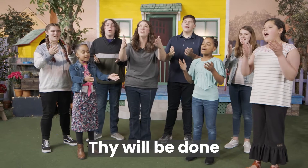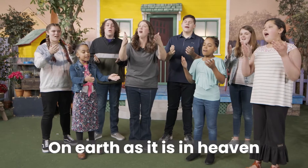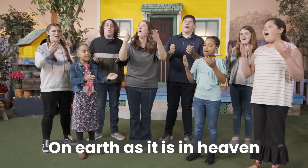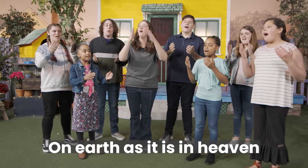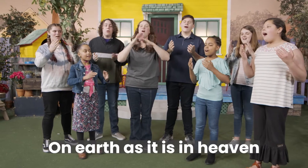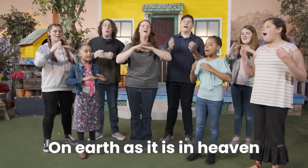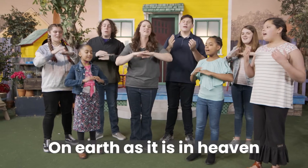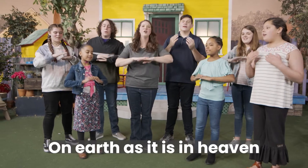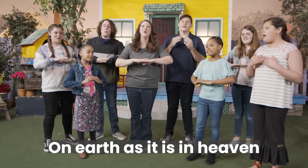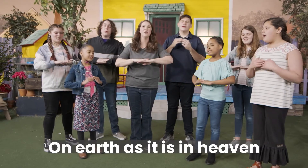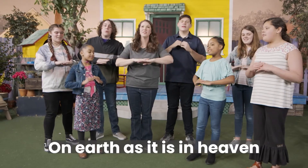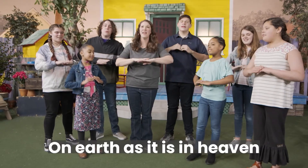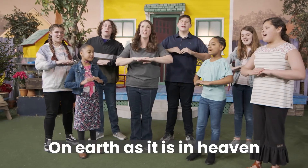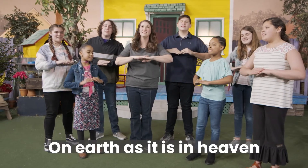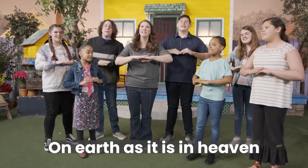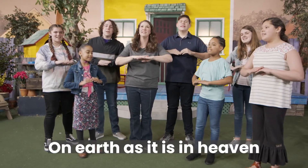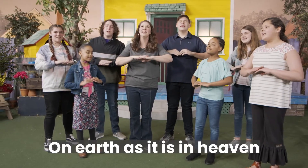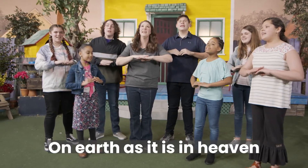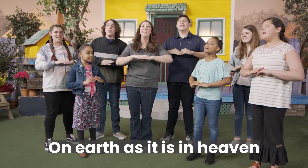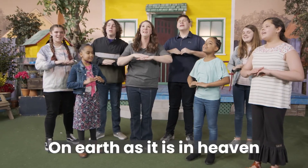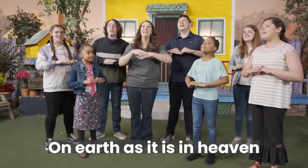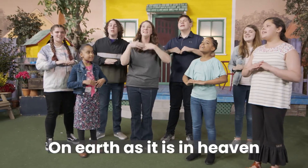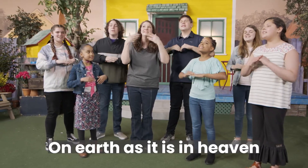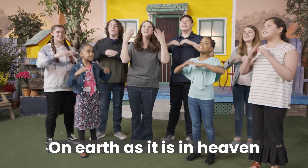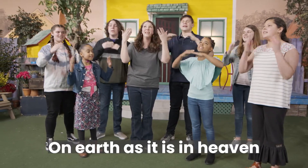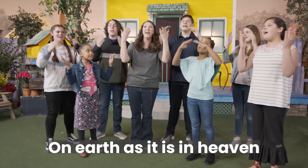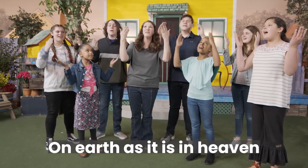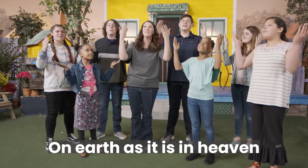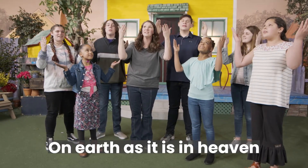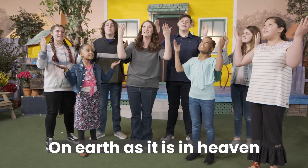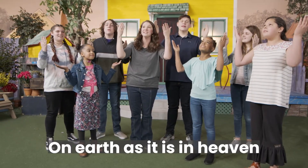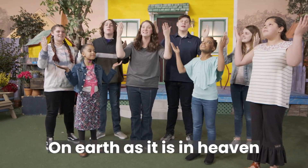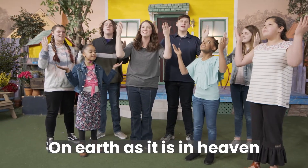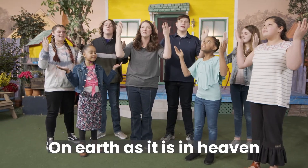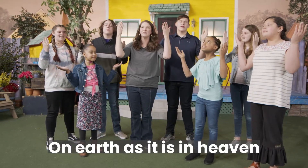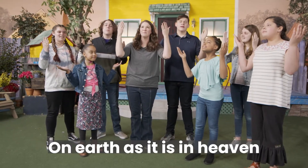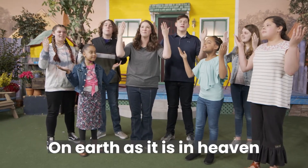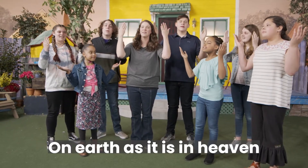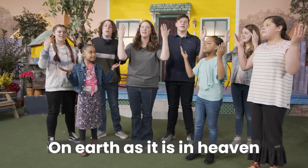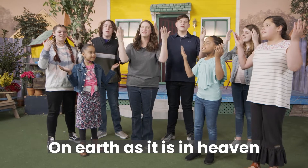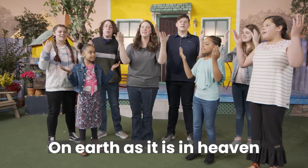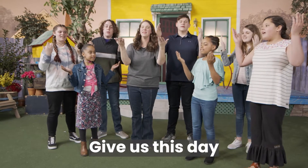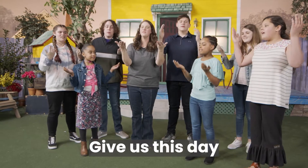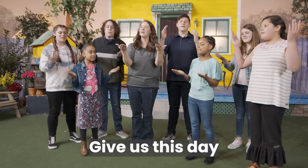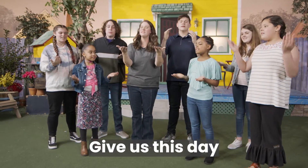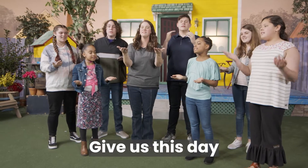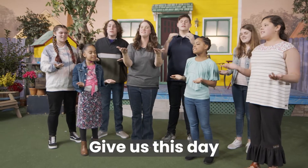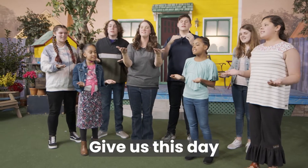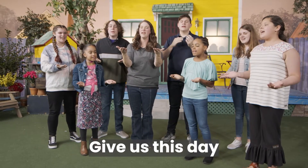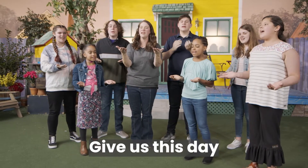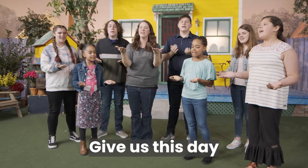on earth as it is in heaven. Give us this day